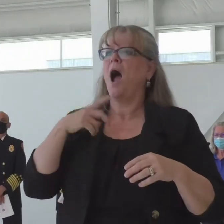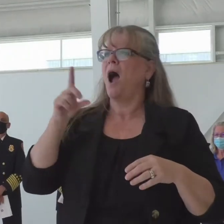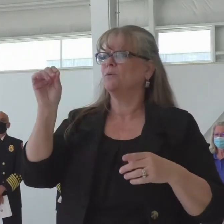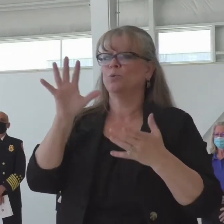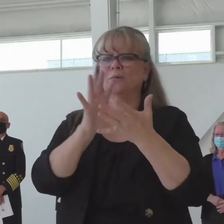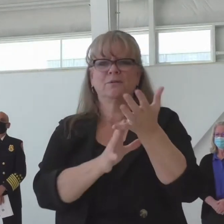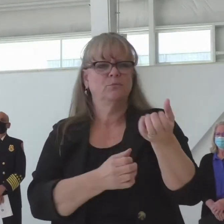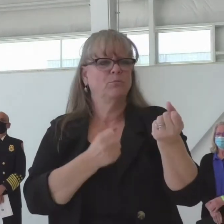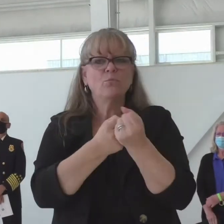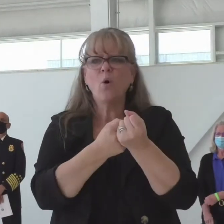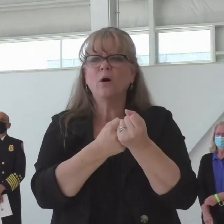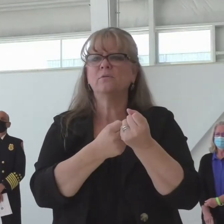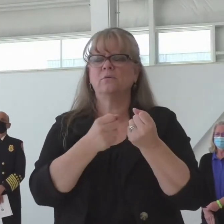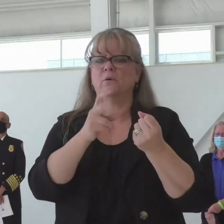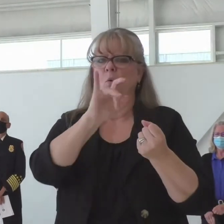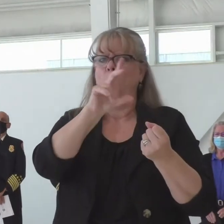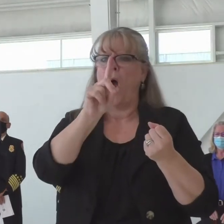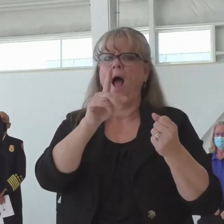Yeah.